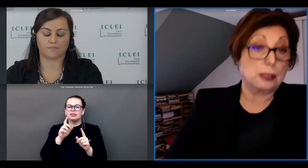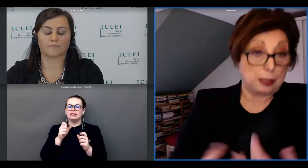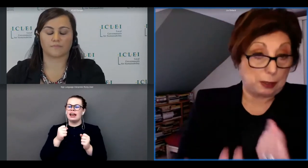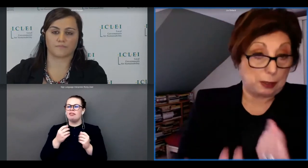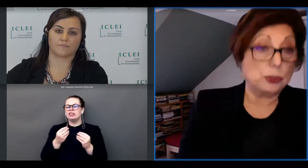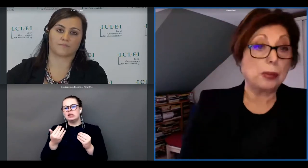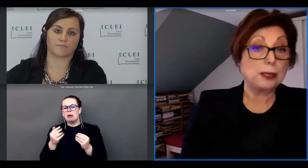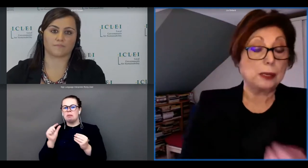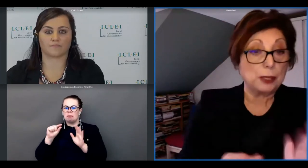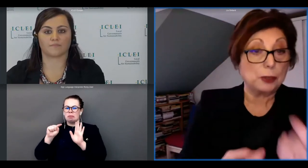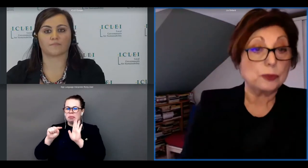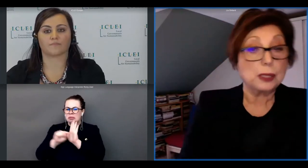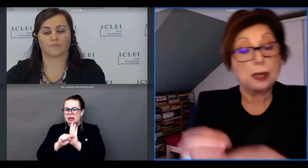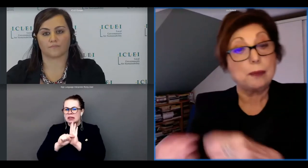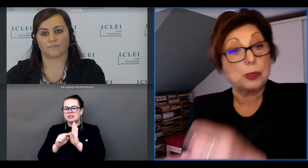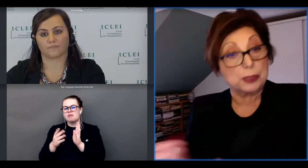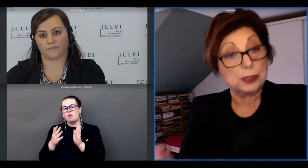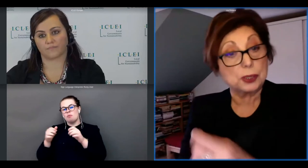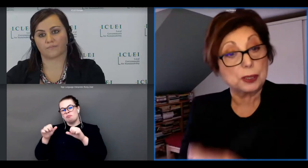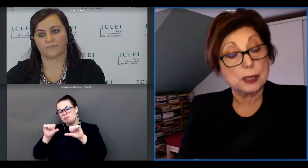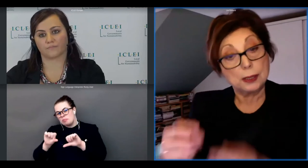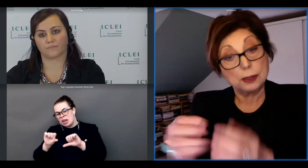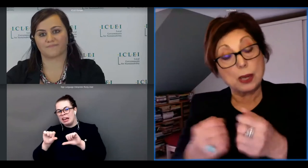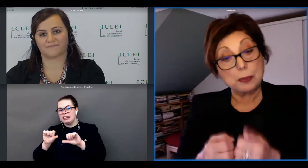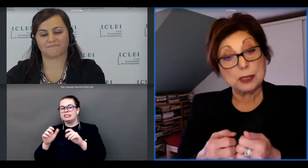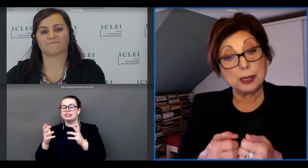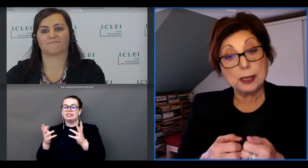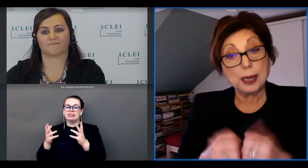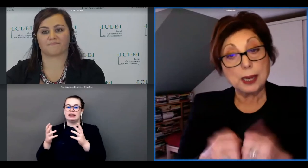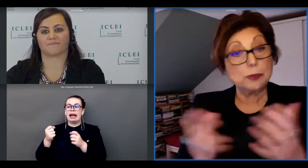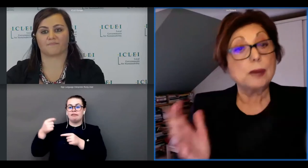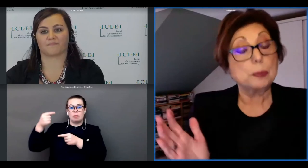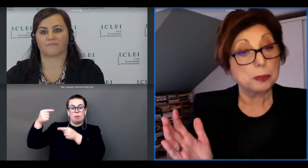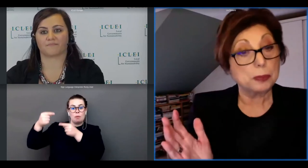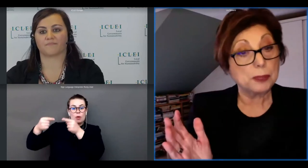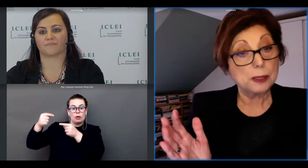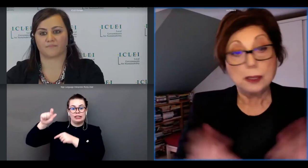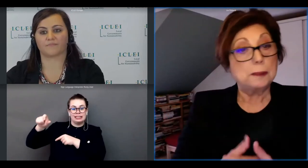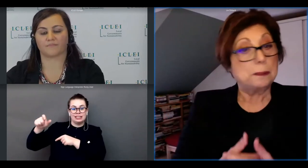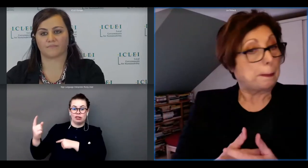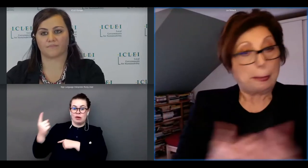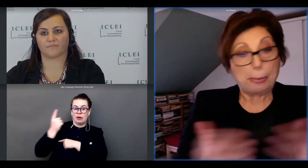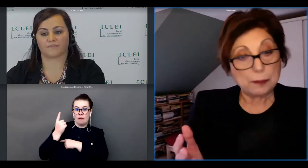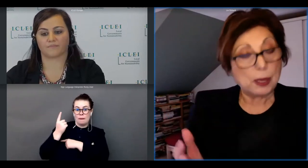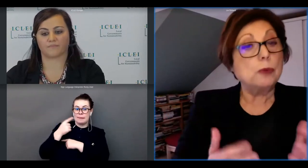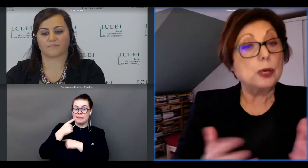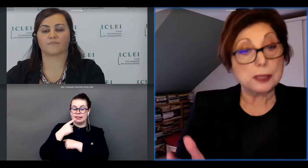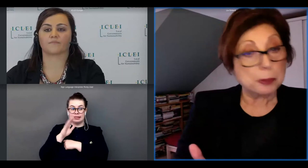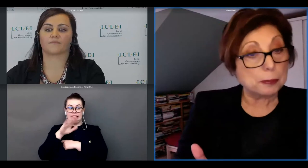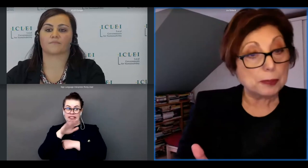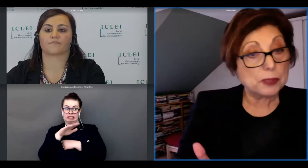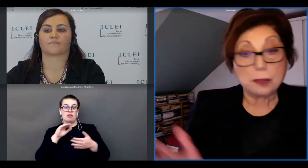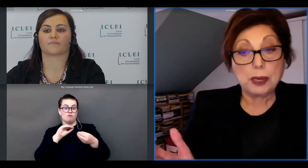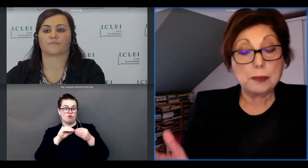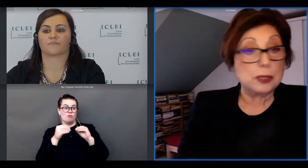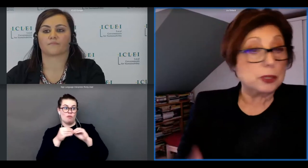as a cultural planner very often i have politicians that come and say hey we have a problem and and what is the